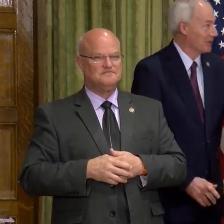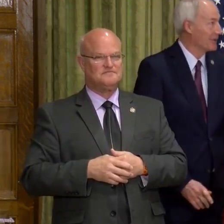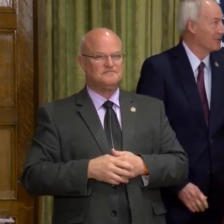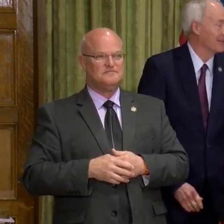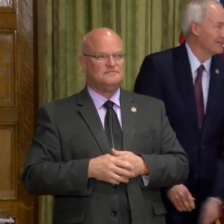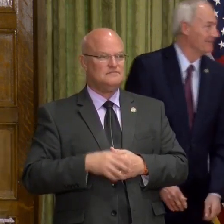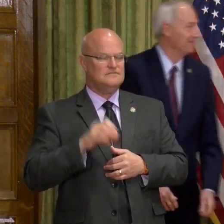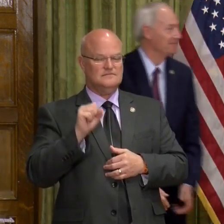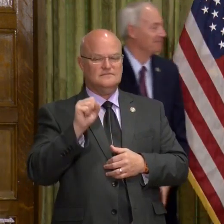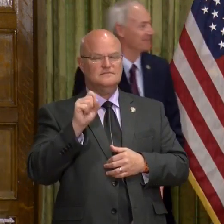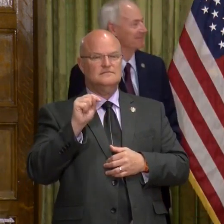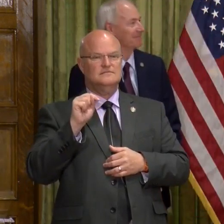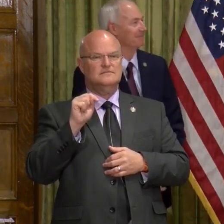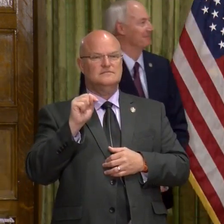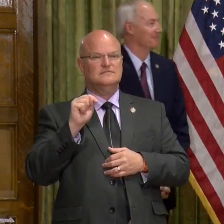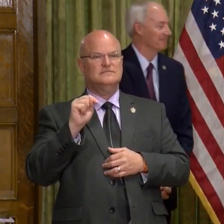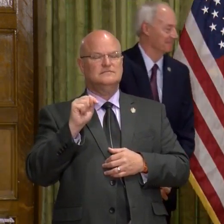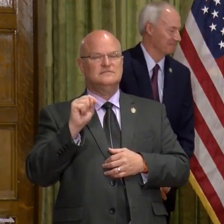Stuart, go ahead.